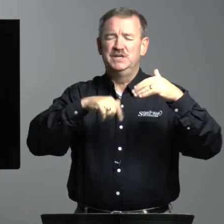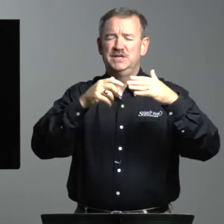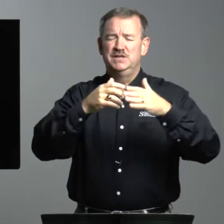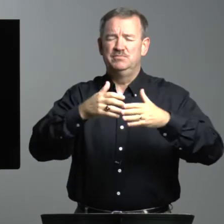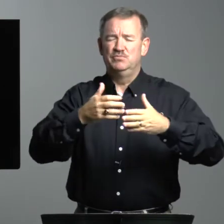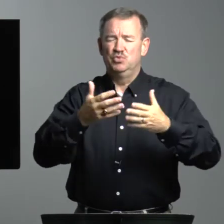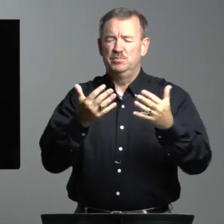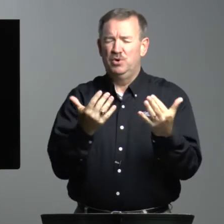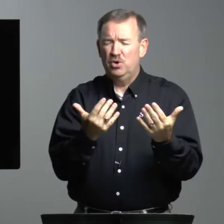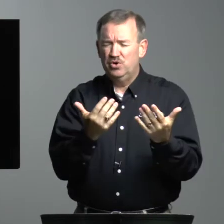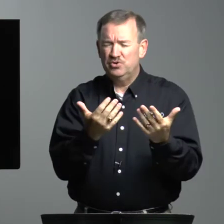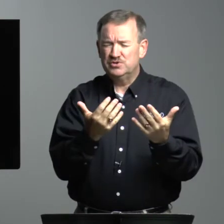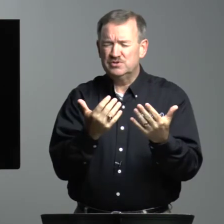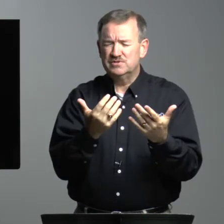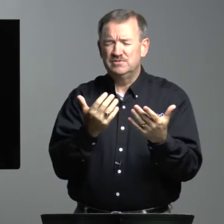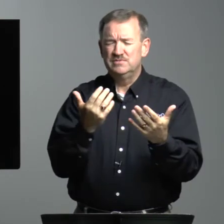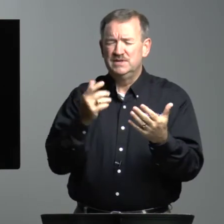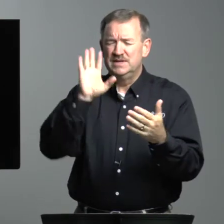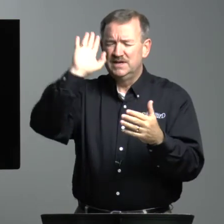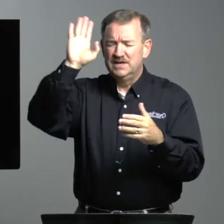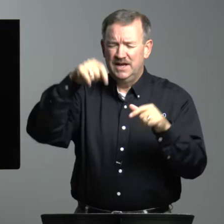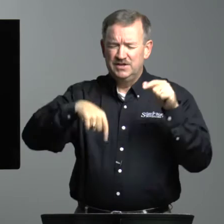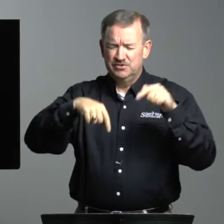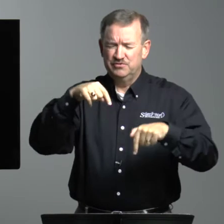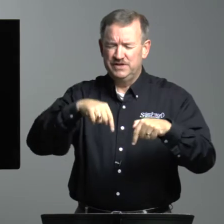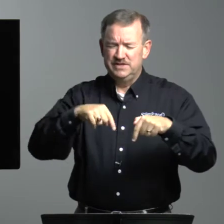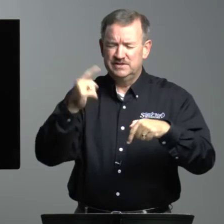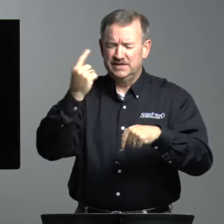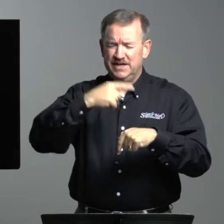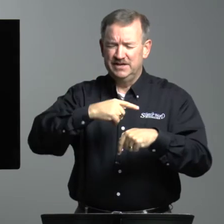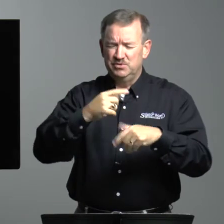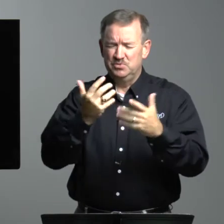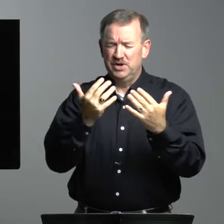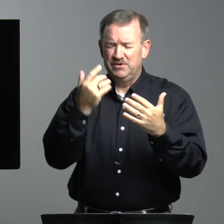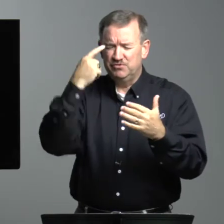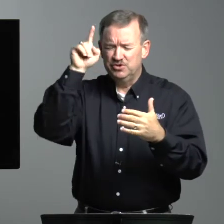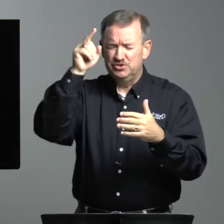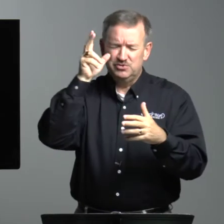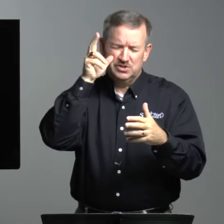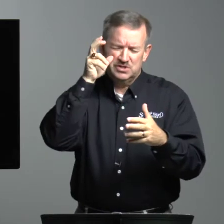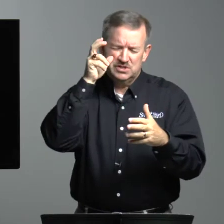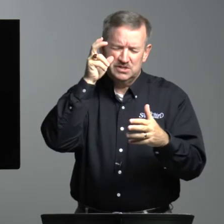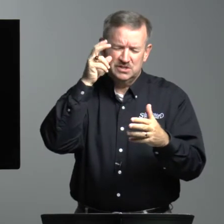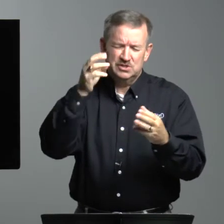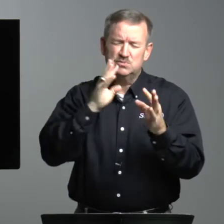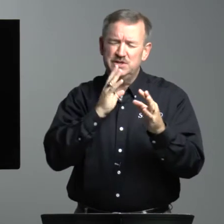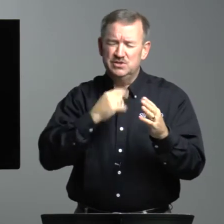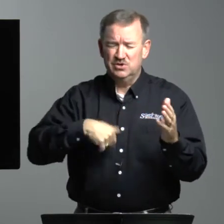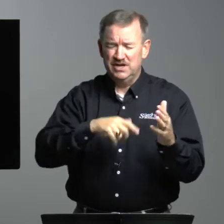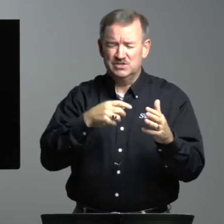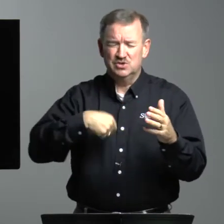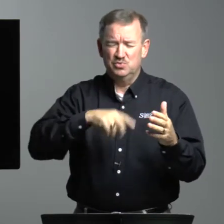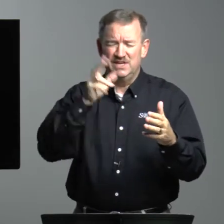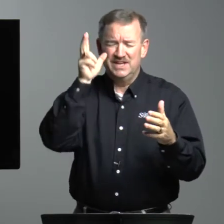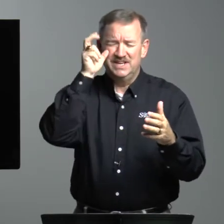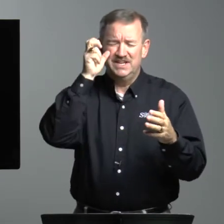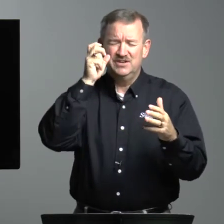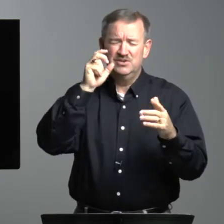we pause at your feet today. We wait for you to speak to us so we can hear